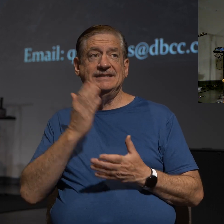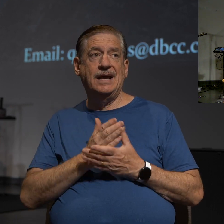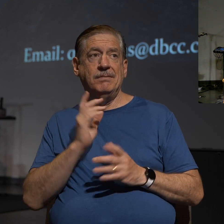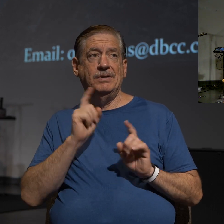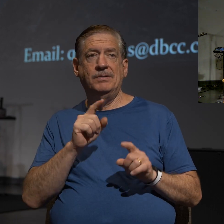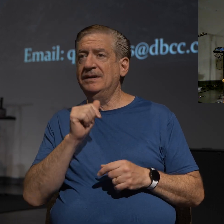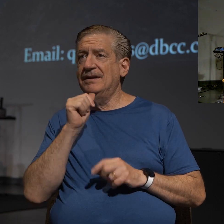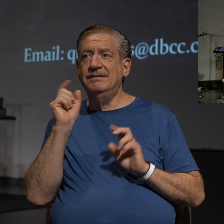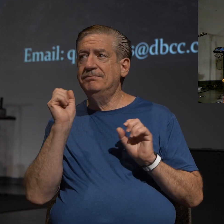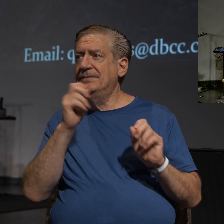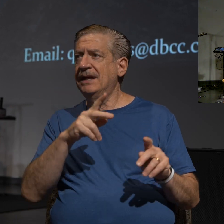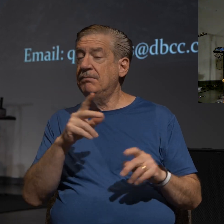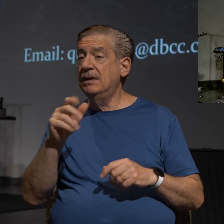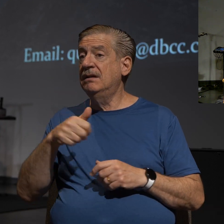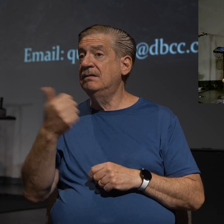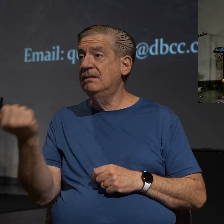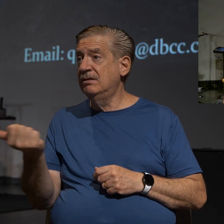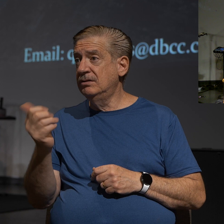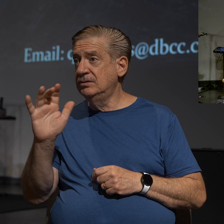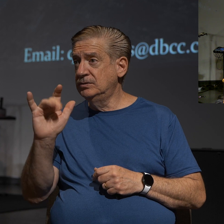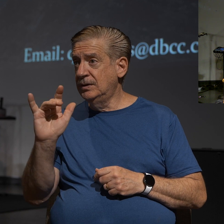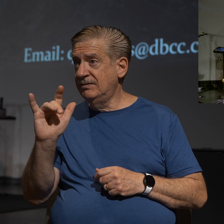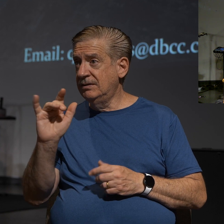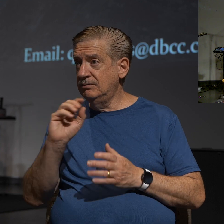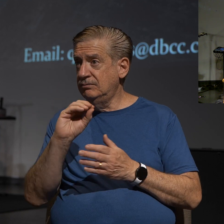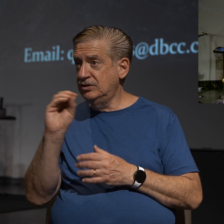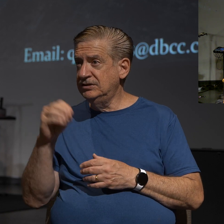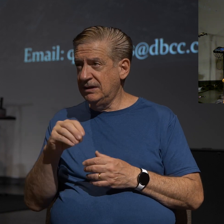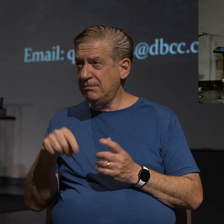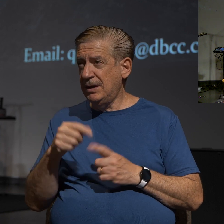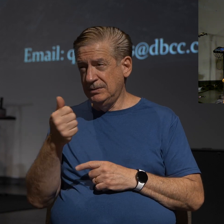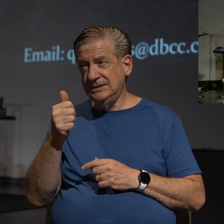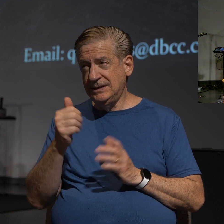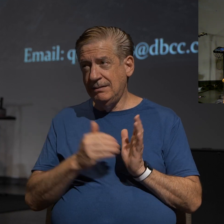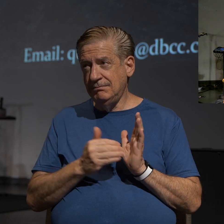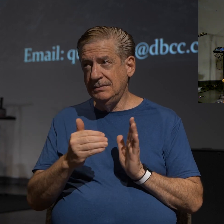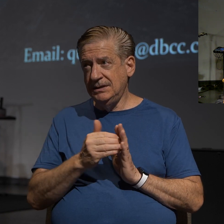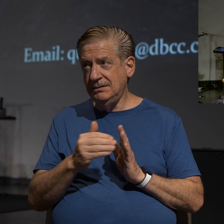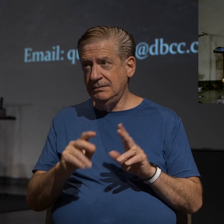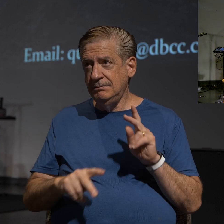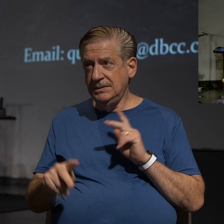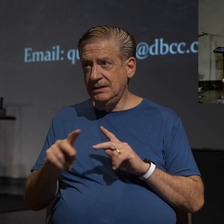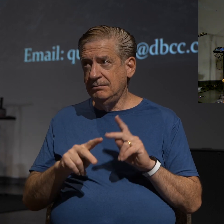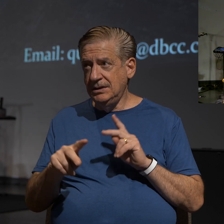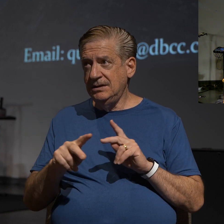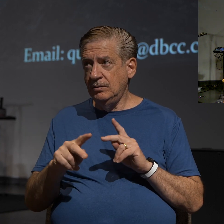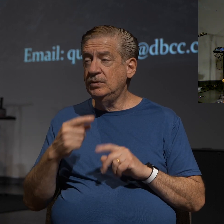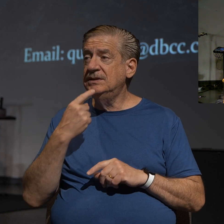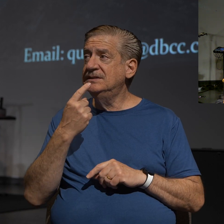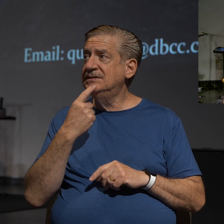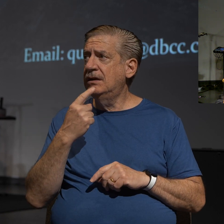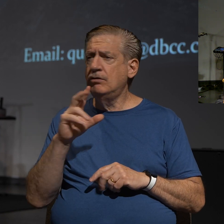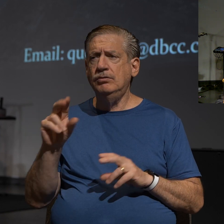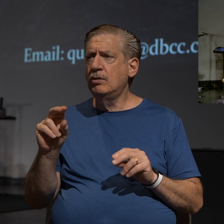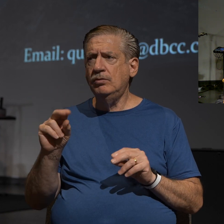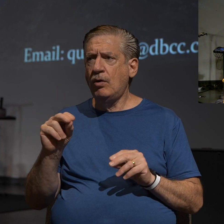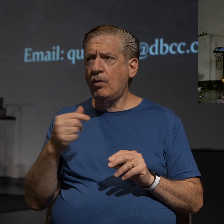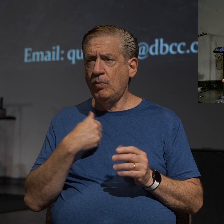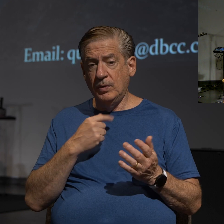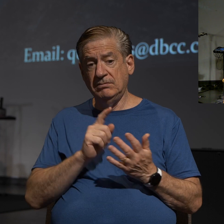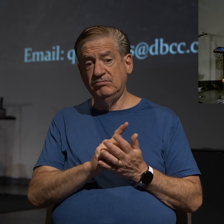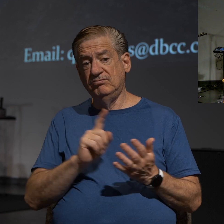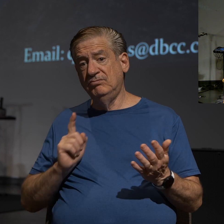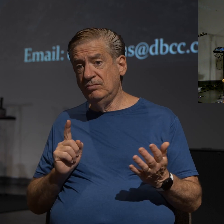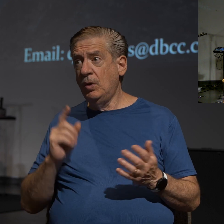But the other 25%, which would be about 10 million people, would say, no, no, we're de